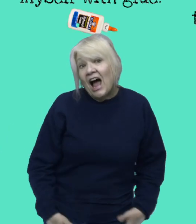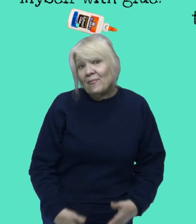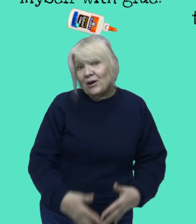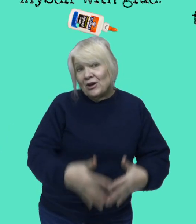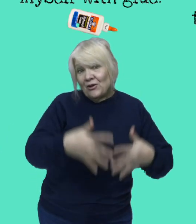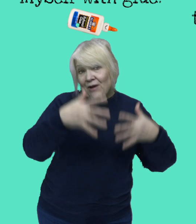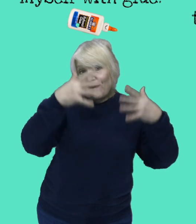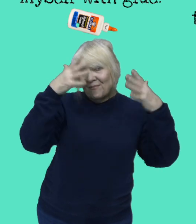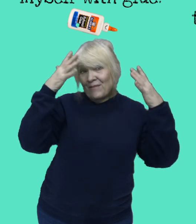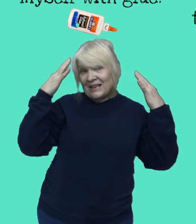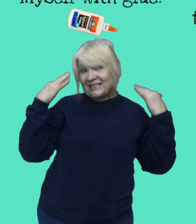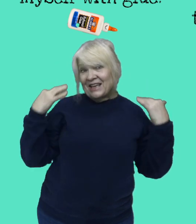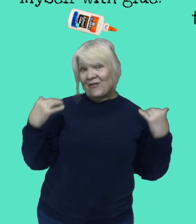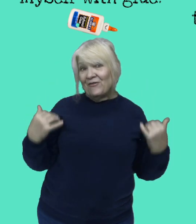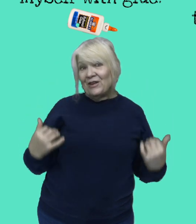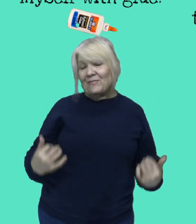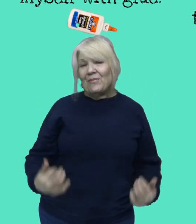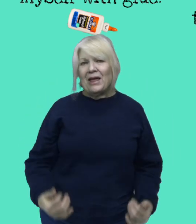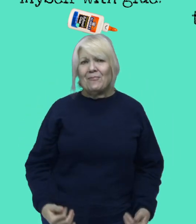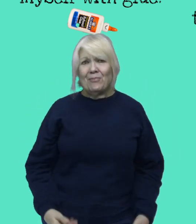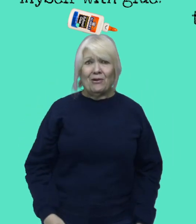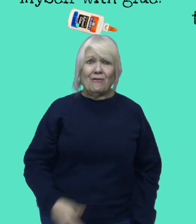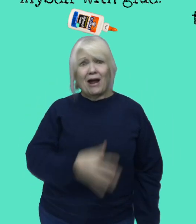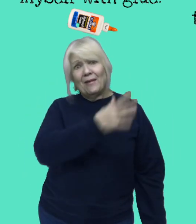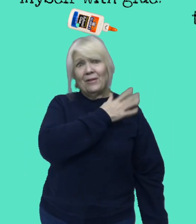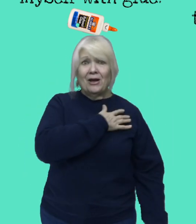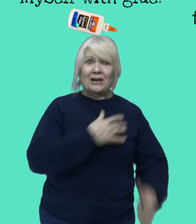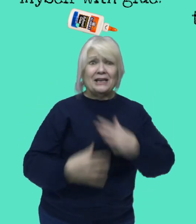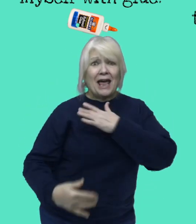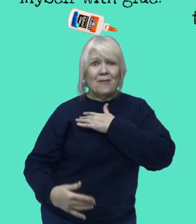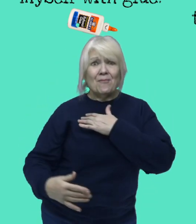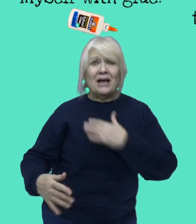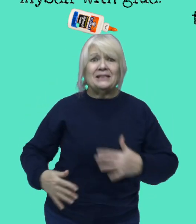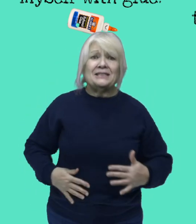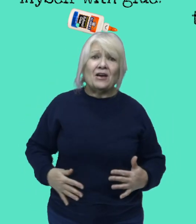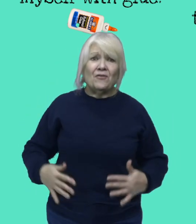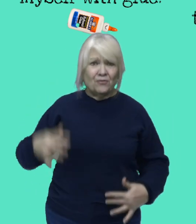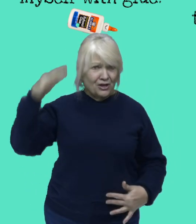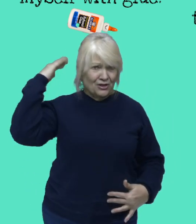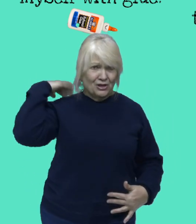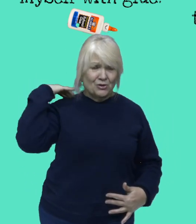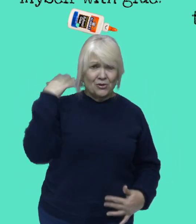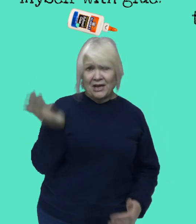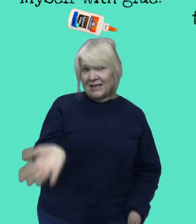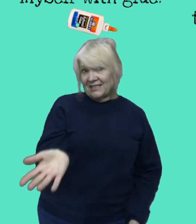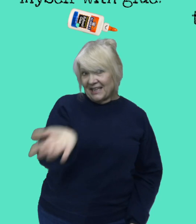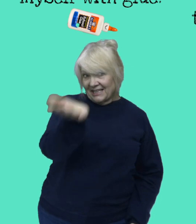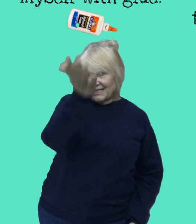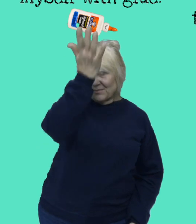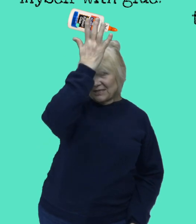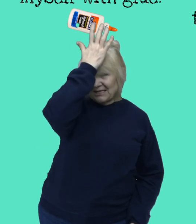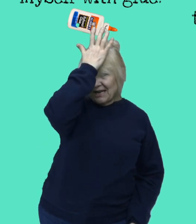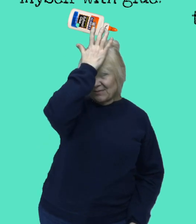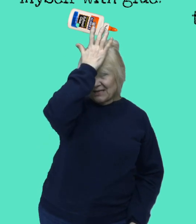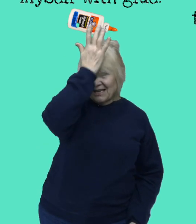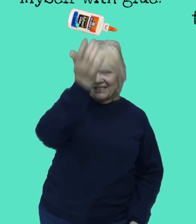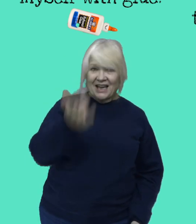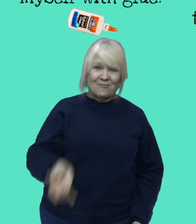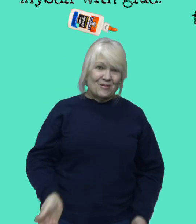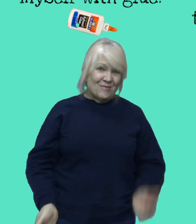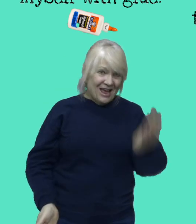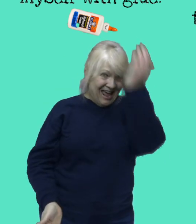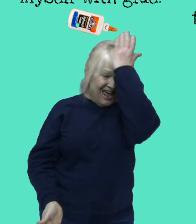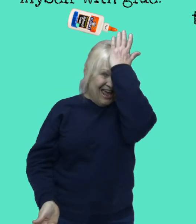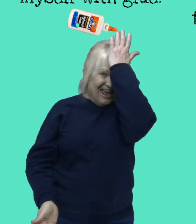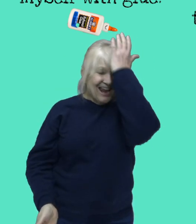I'm gonna wrap myself in paper. I'm gonna dab myself with glue. Stick some stamps on